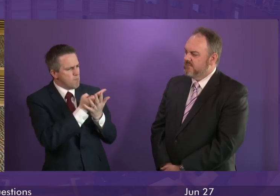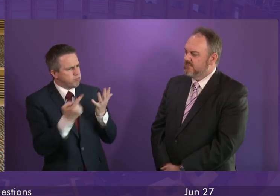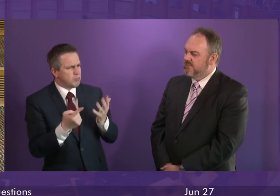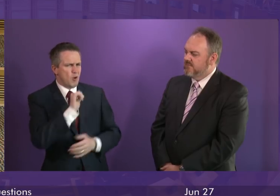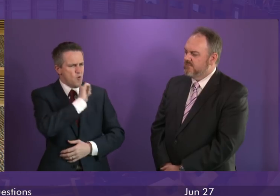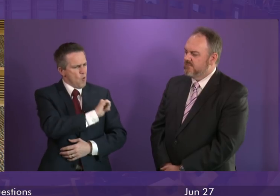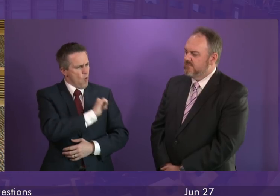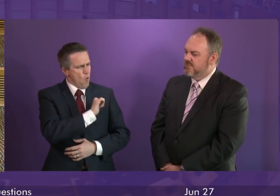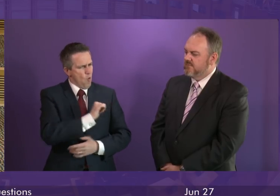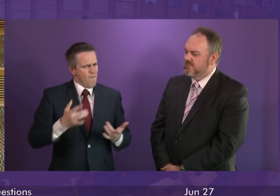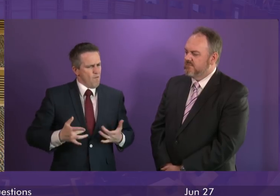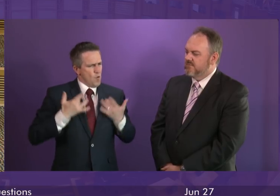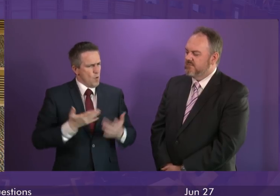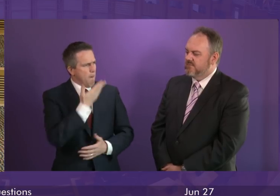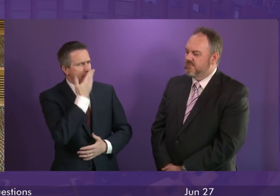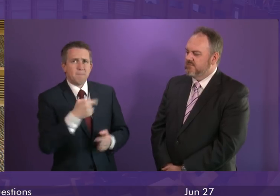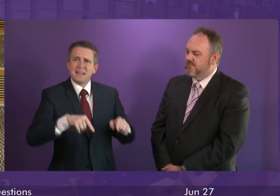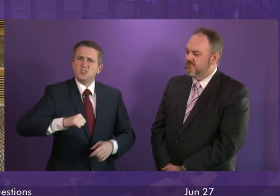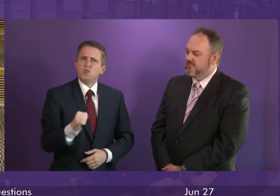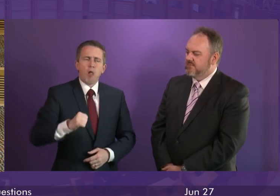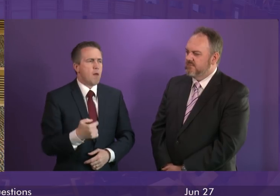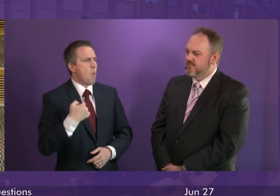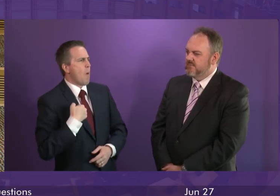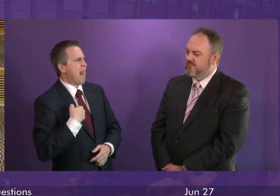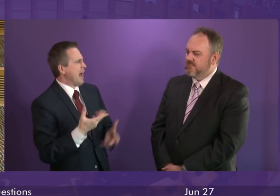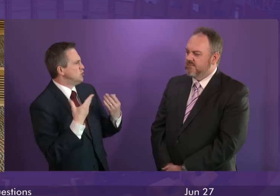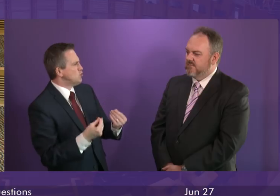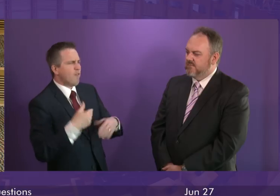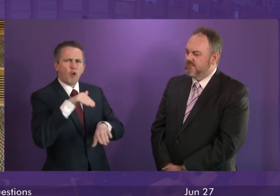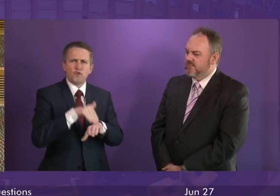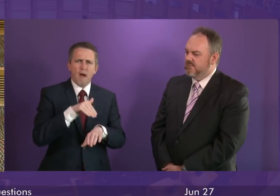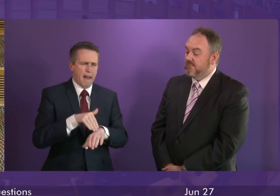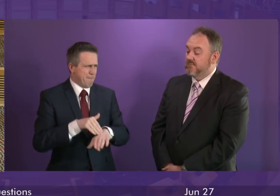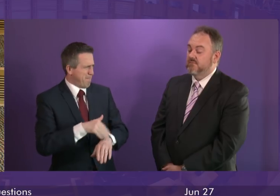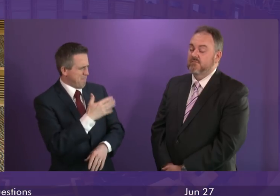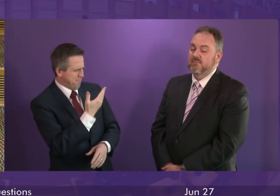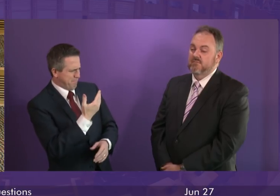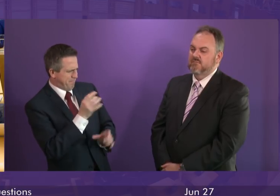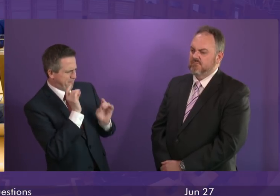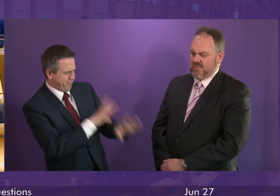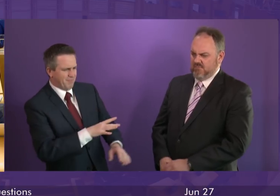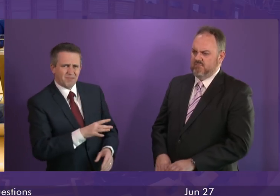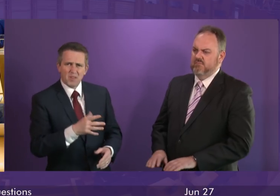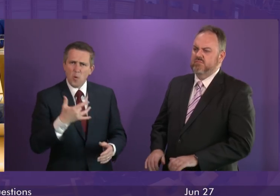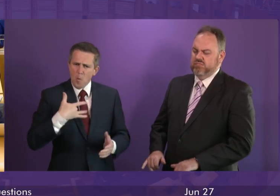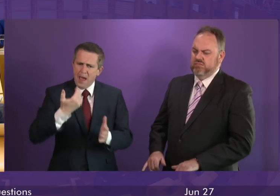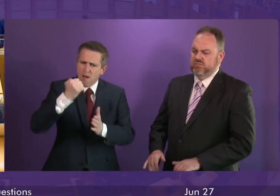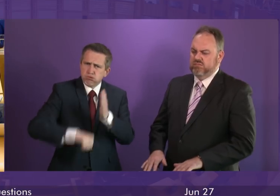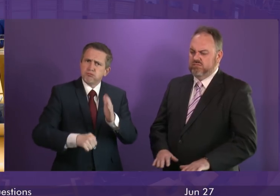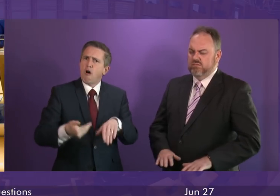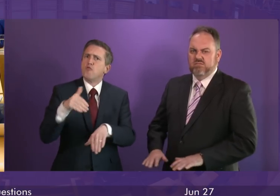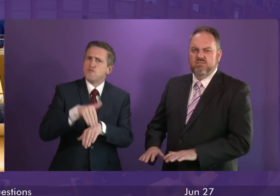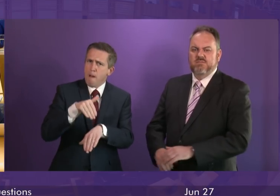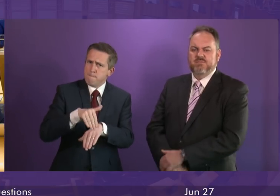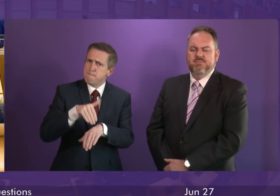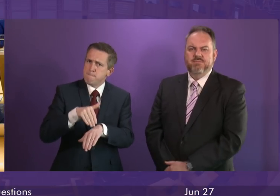this view that somehow in Scotland we have a soft on crime approach. Nothing, nothing could be further from the truth. I would